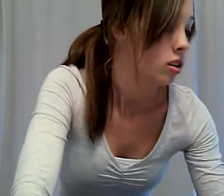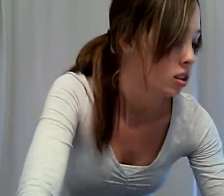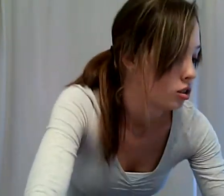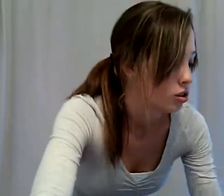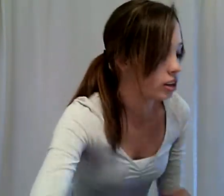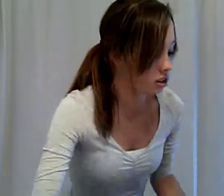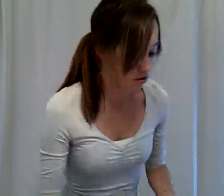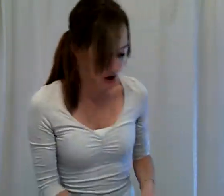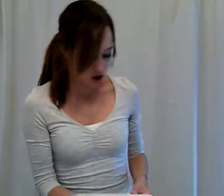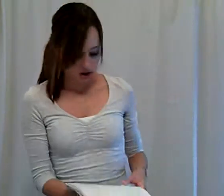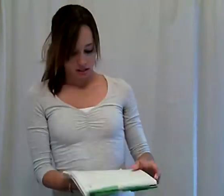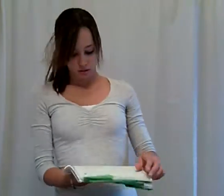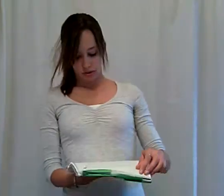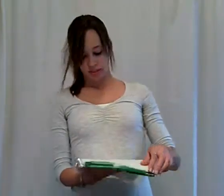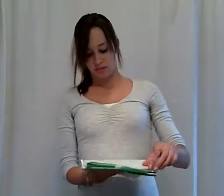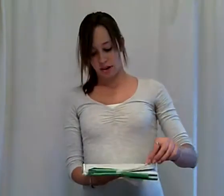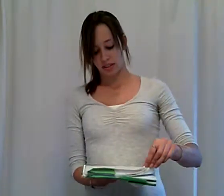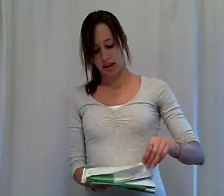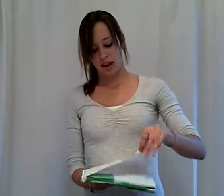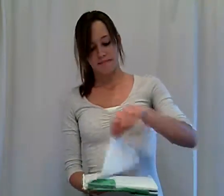Try too hard. It's a waste of my time.